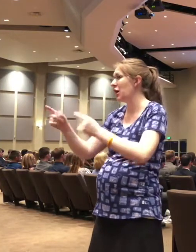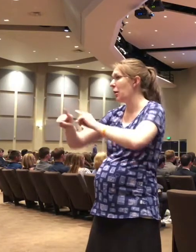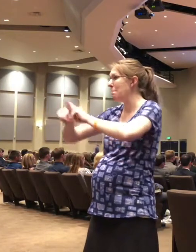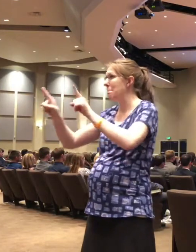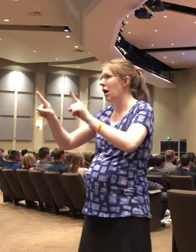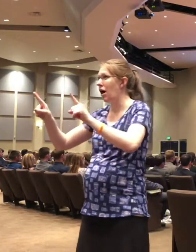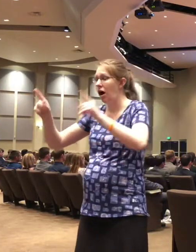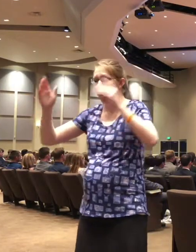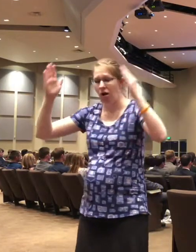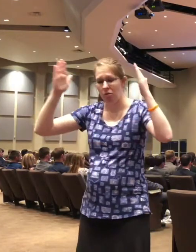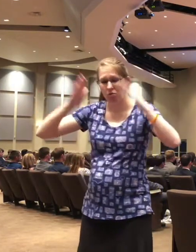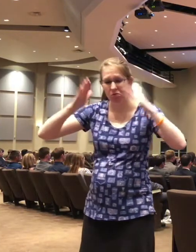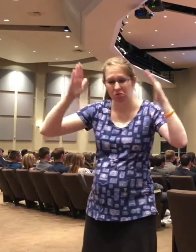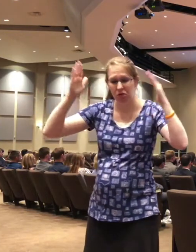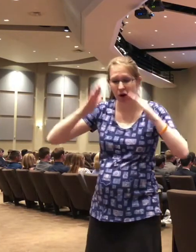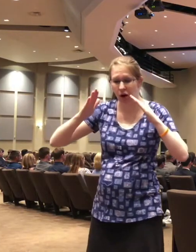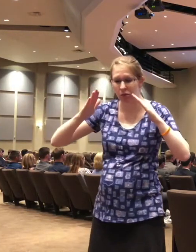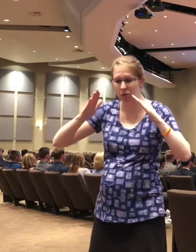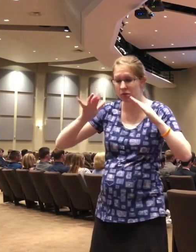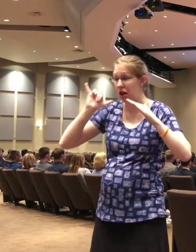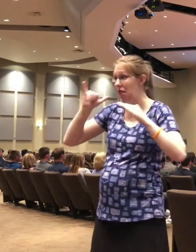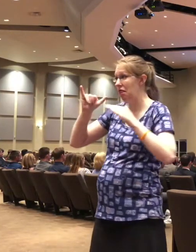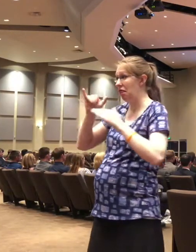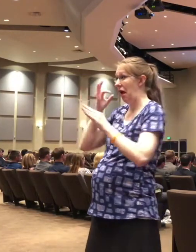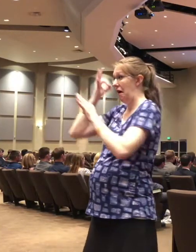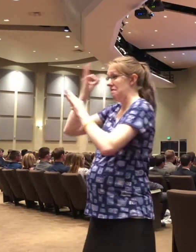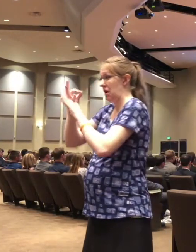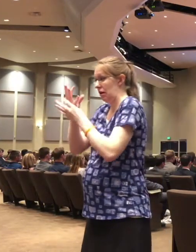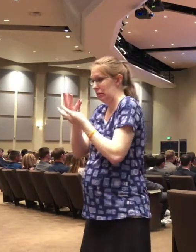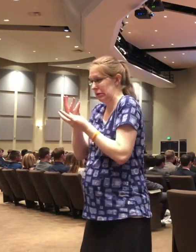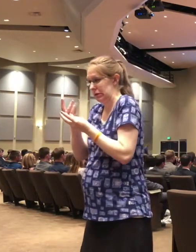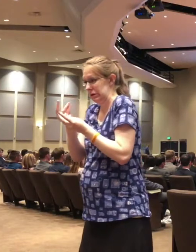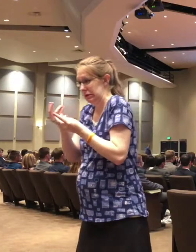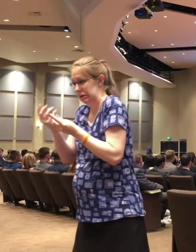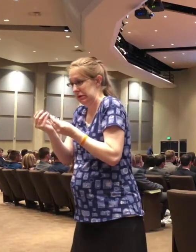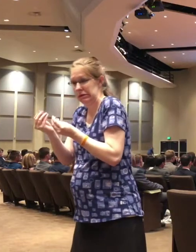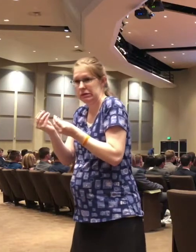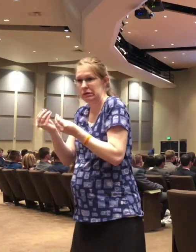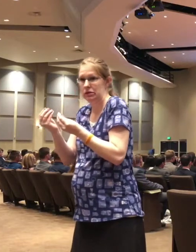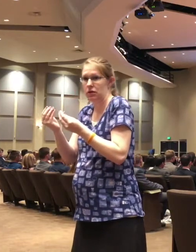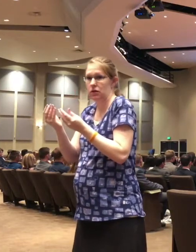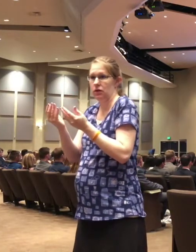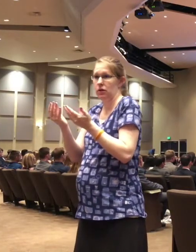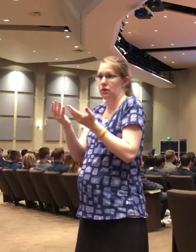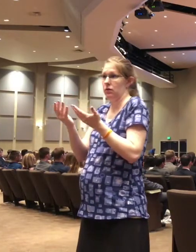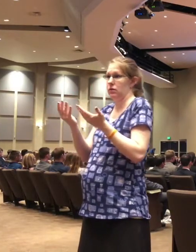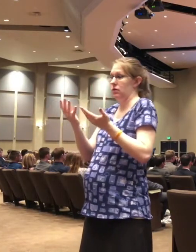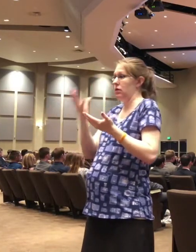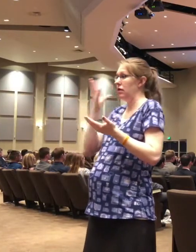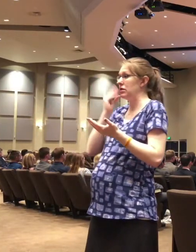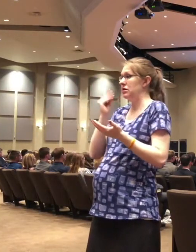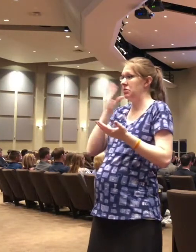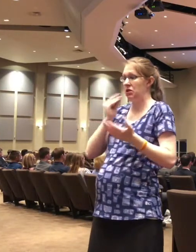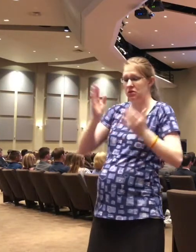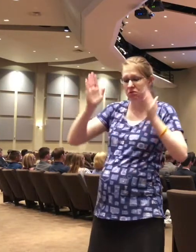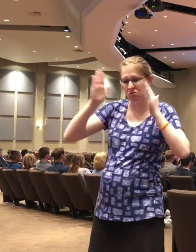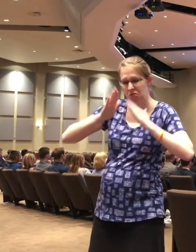best. But it's down in the valley of trials and